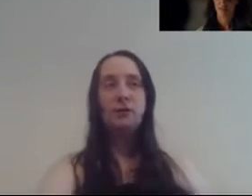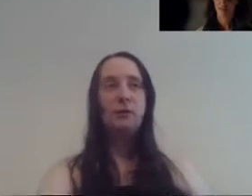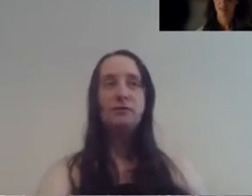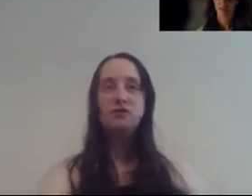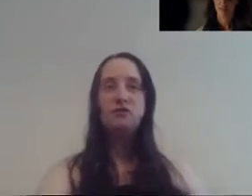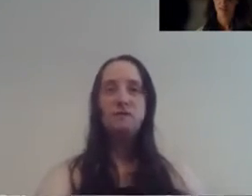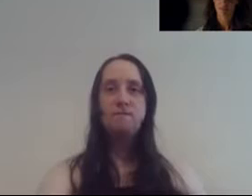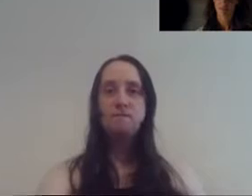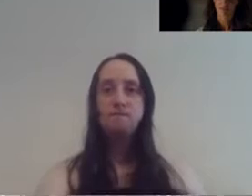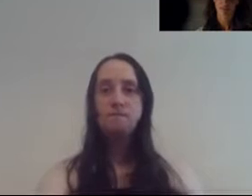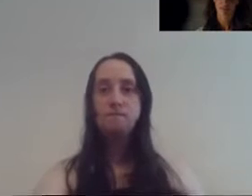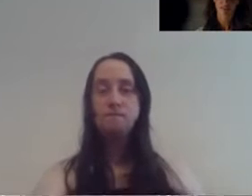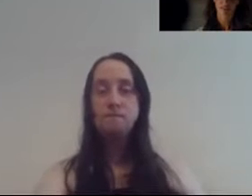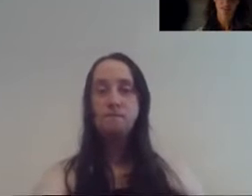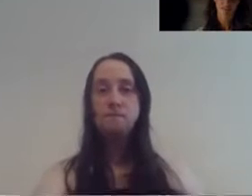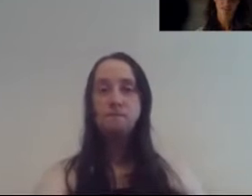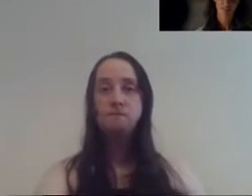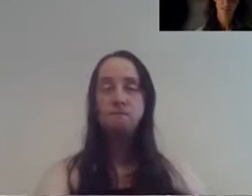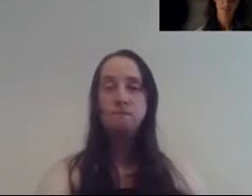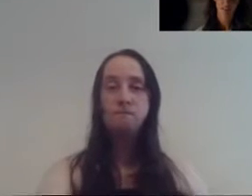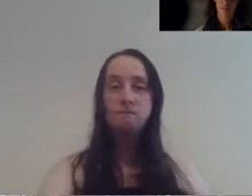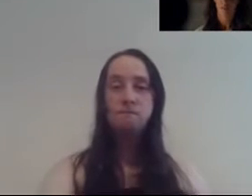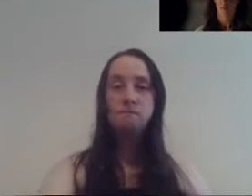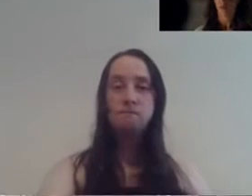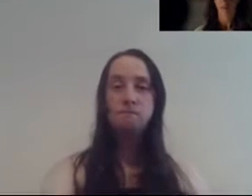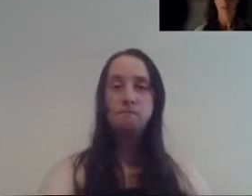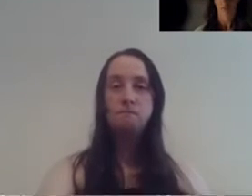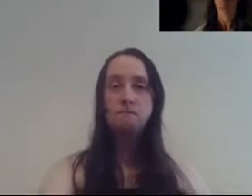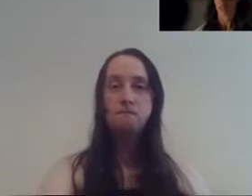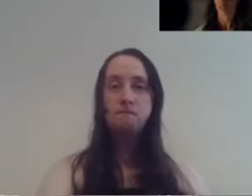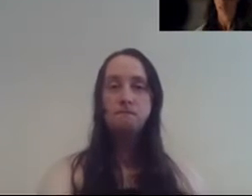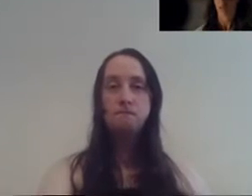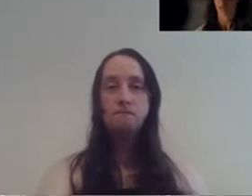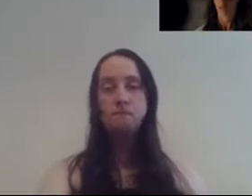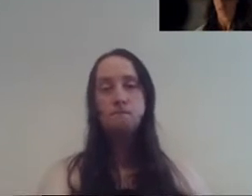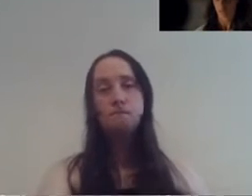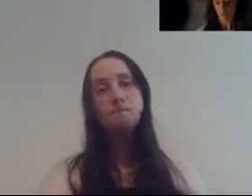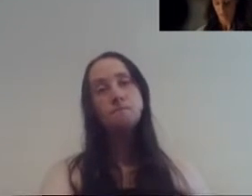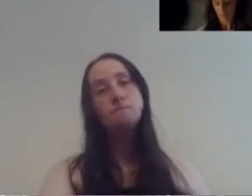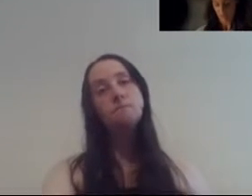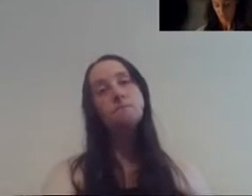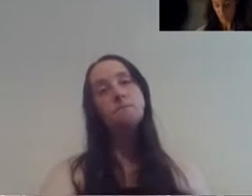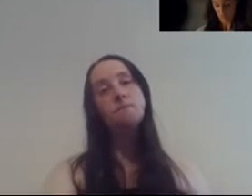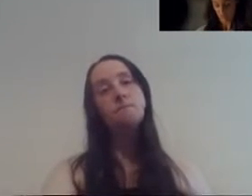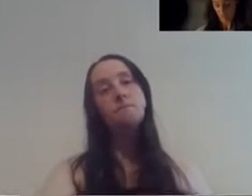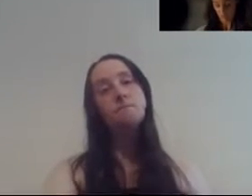I'm here Roland and her are fine if you want to go back to Regina then go back to her but you have to decide what you want